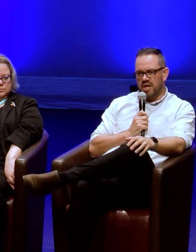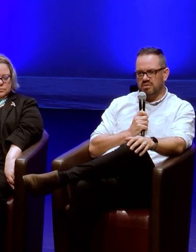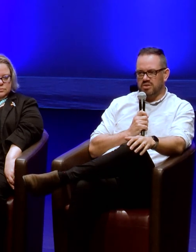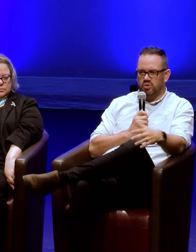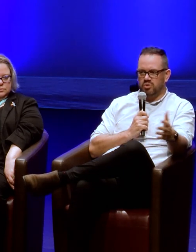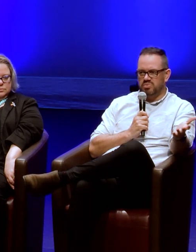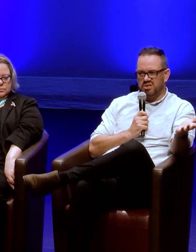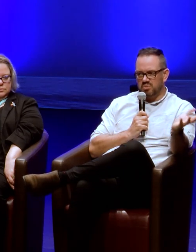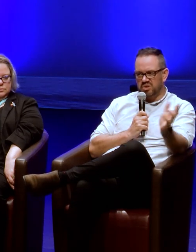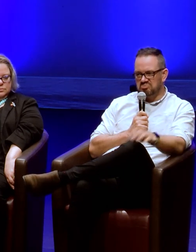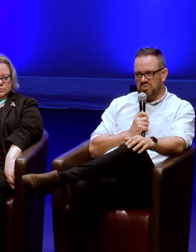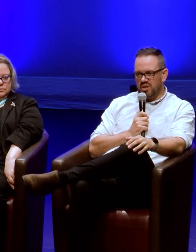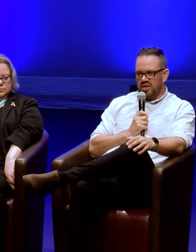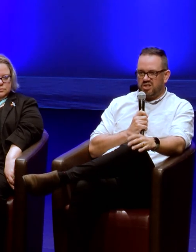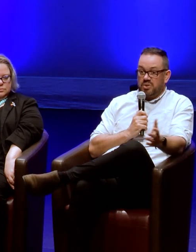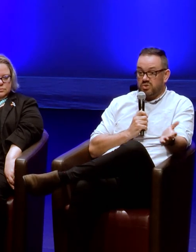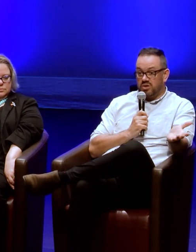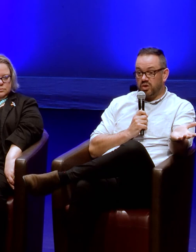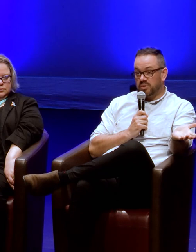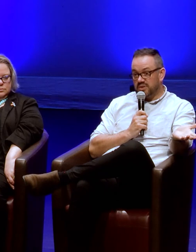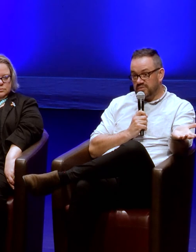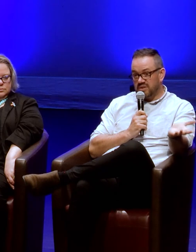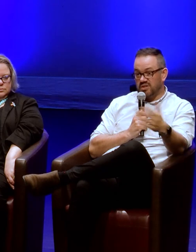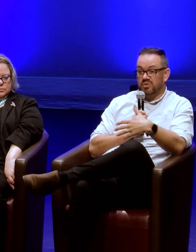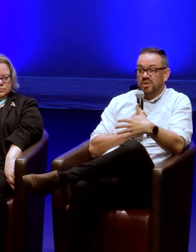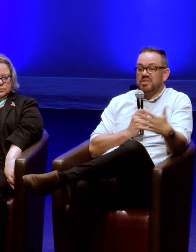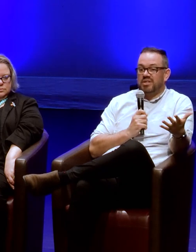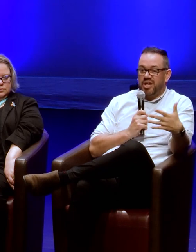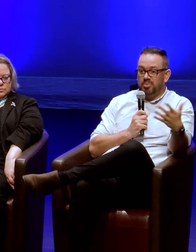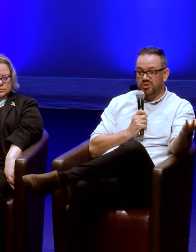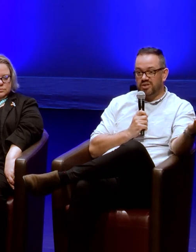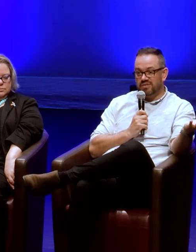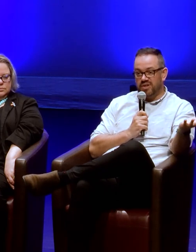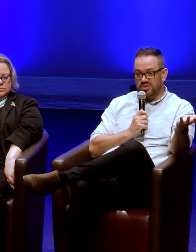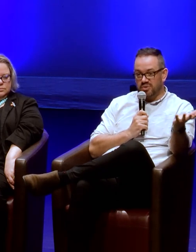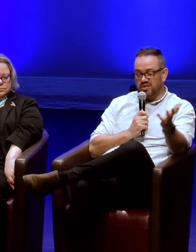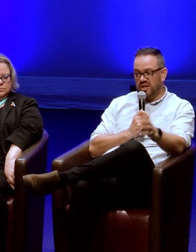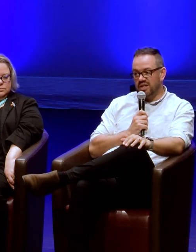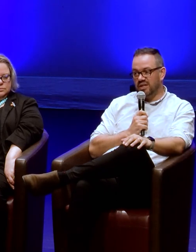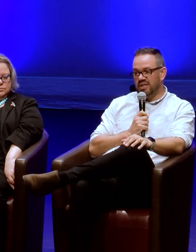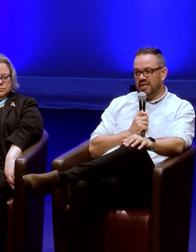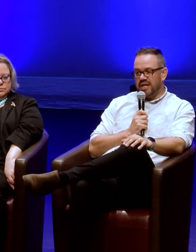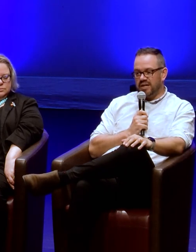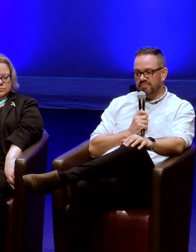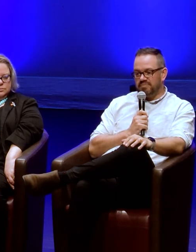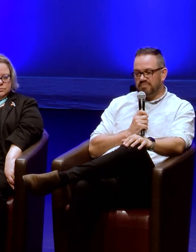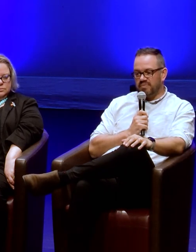we featured in that to groups that had no interest in cricket whatsoever. So there was an opportunity for us to reach out there.